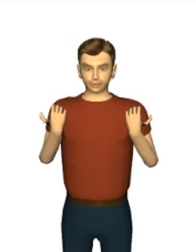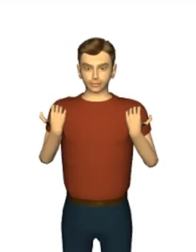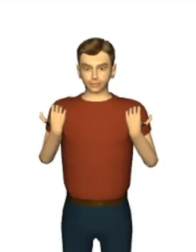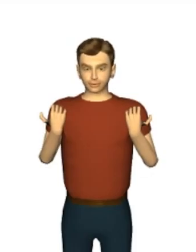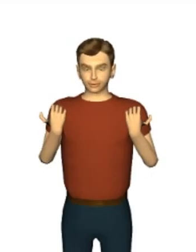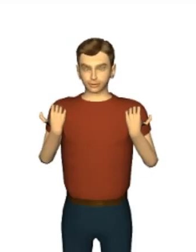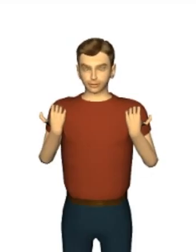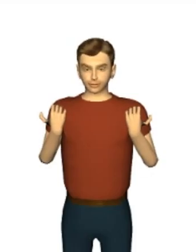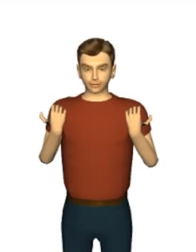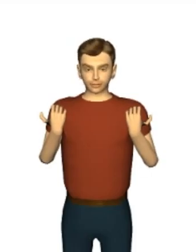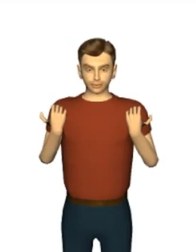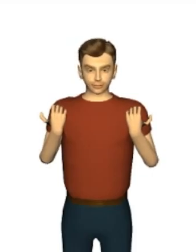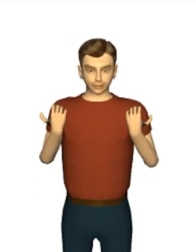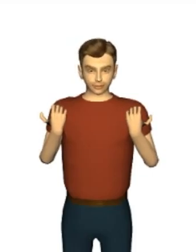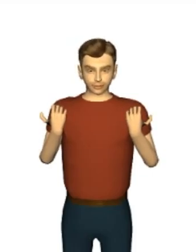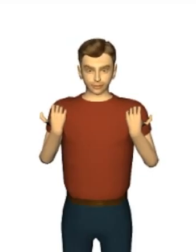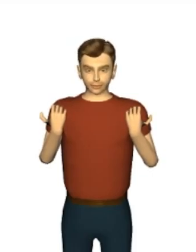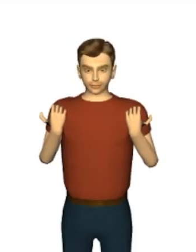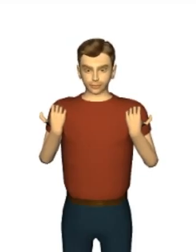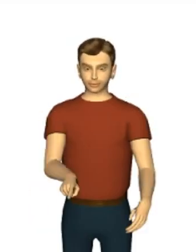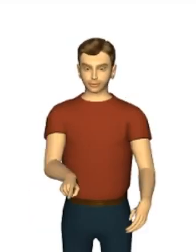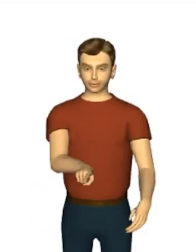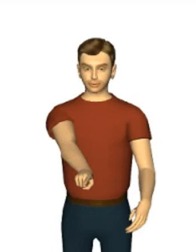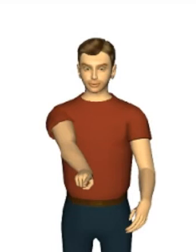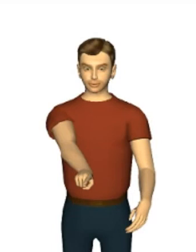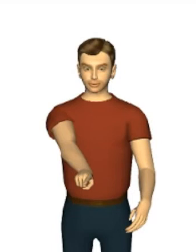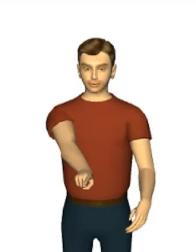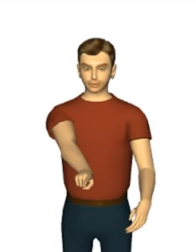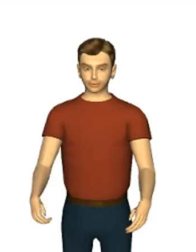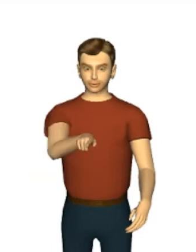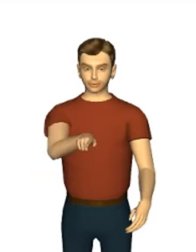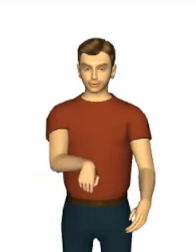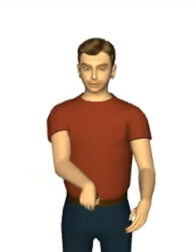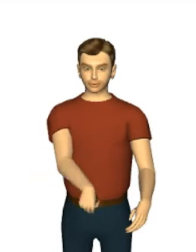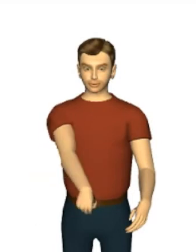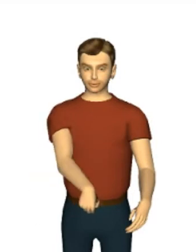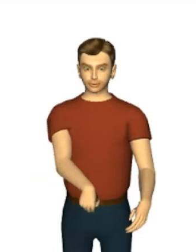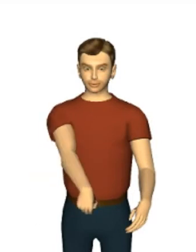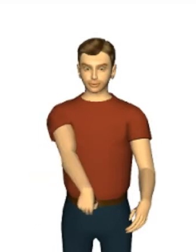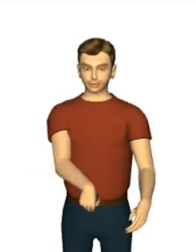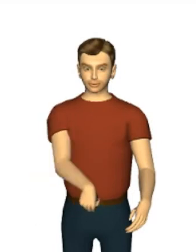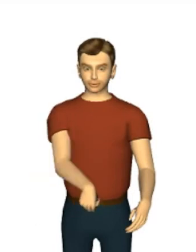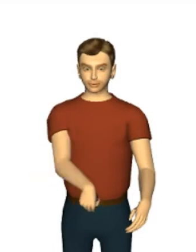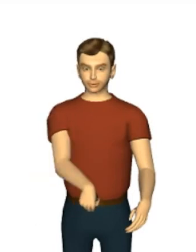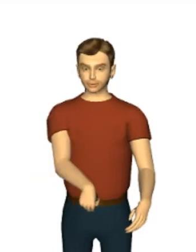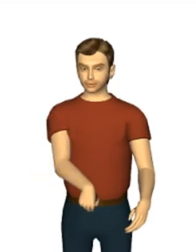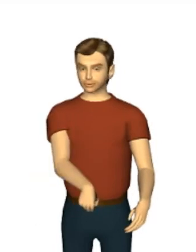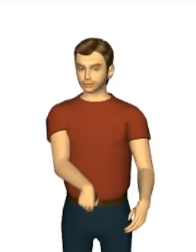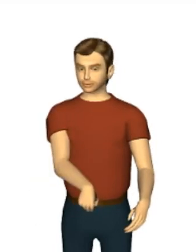you hungry? So down here we can see that the sentence are you hungry is paused and converted into a